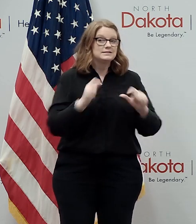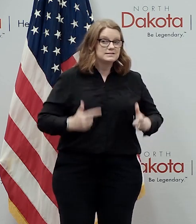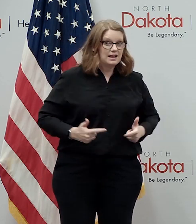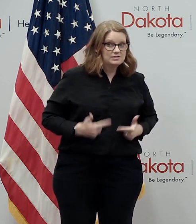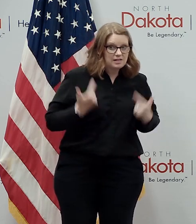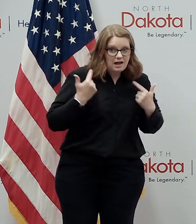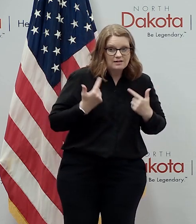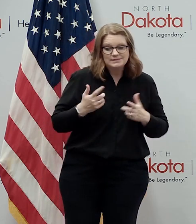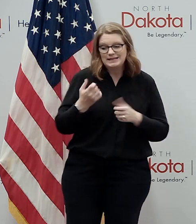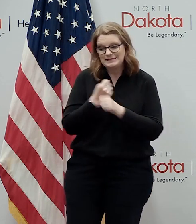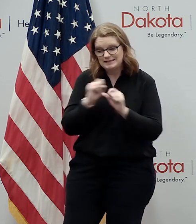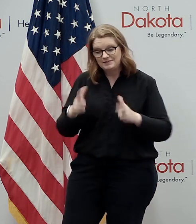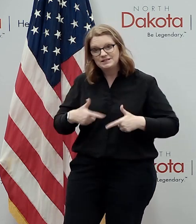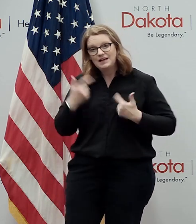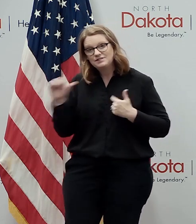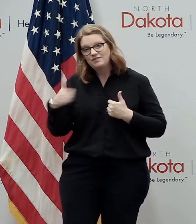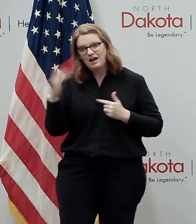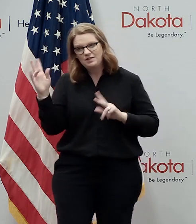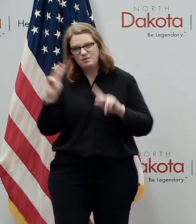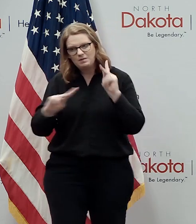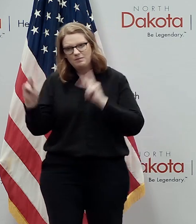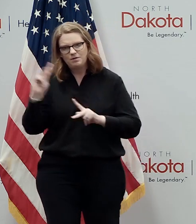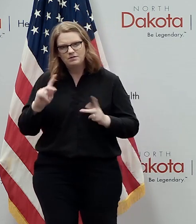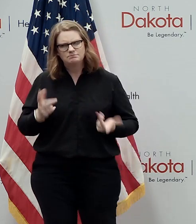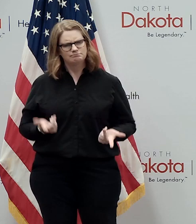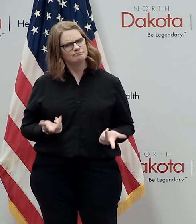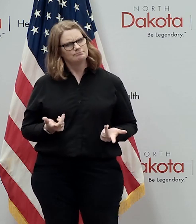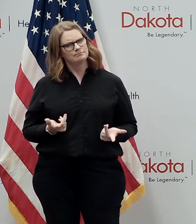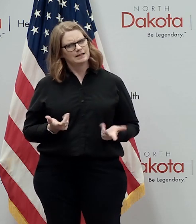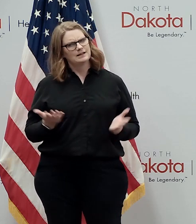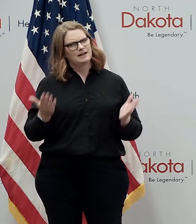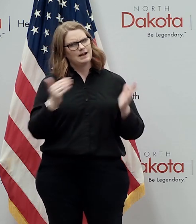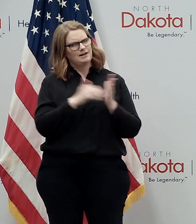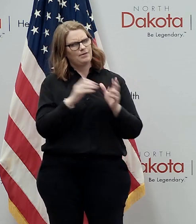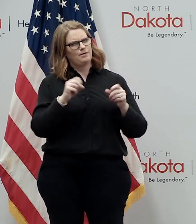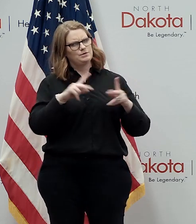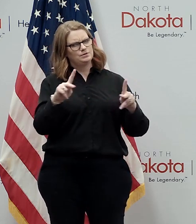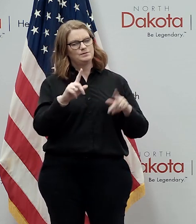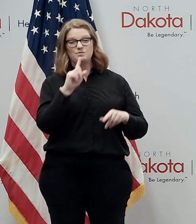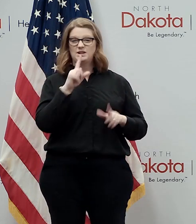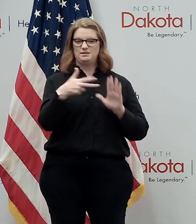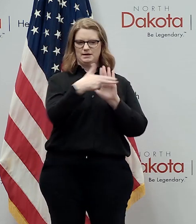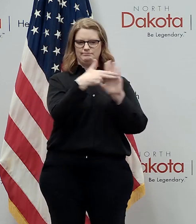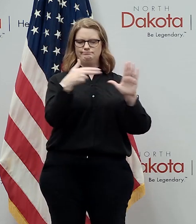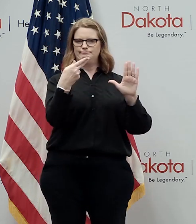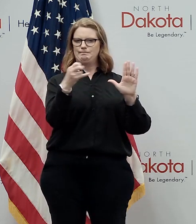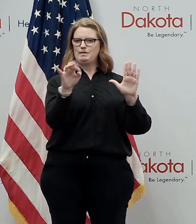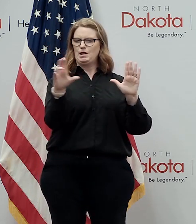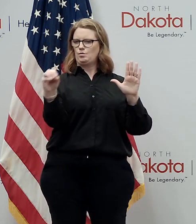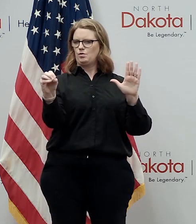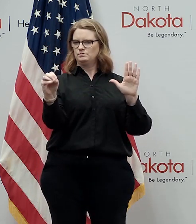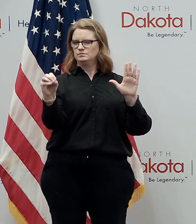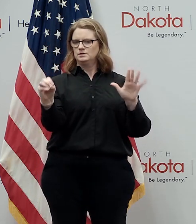of others that sounds like another opportunity to be a hero for more information on immunizations